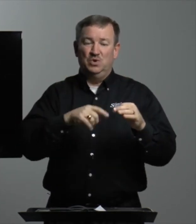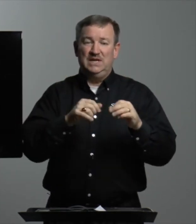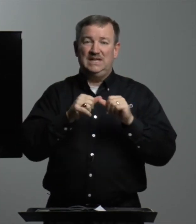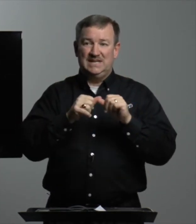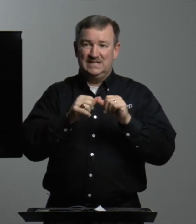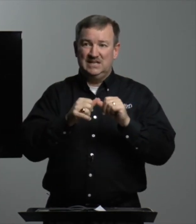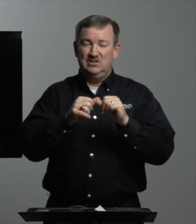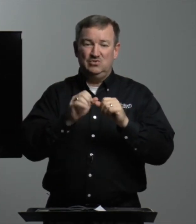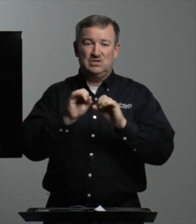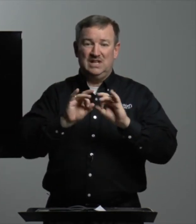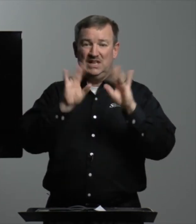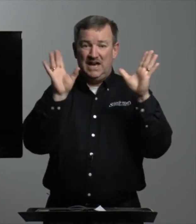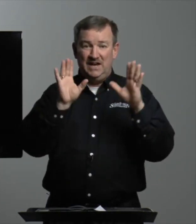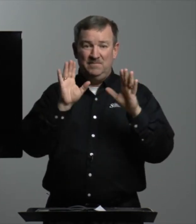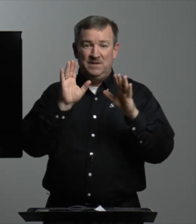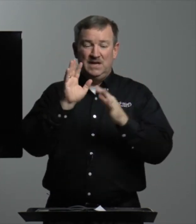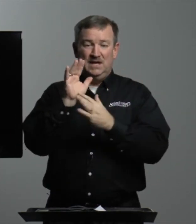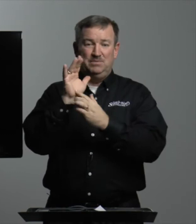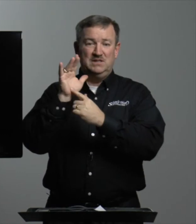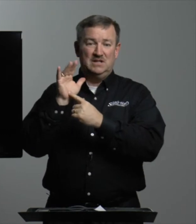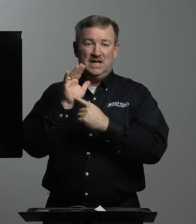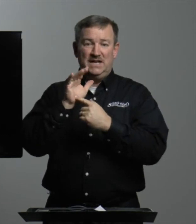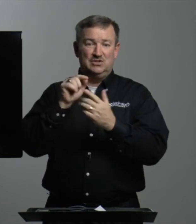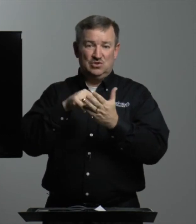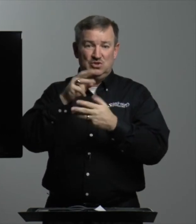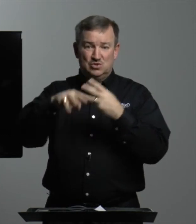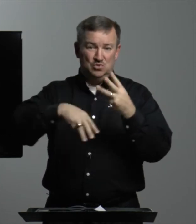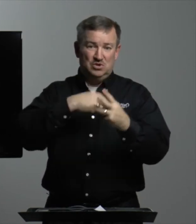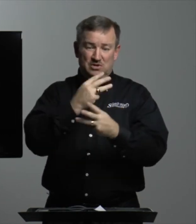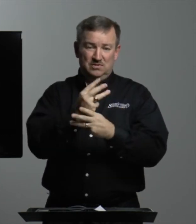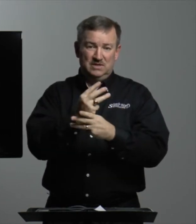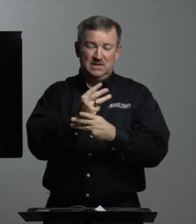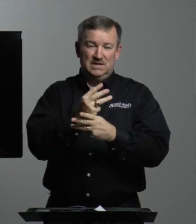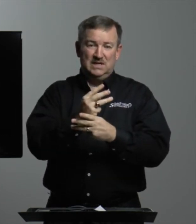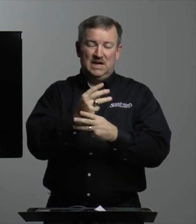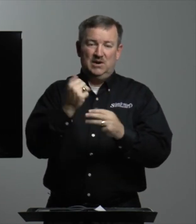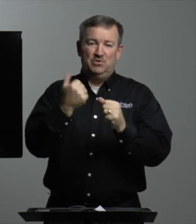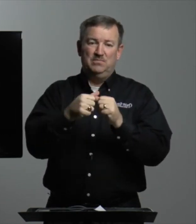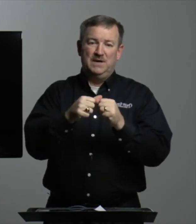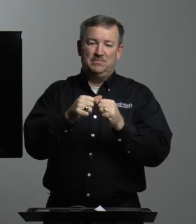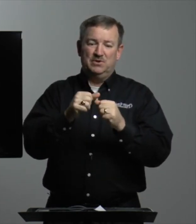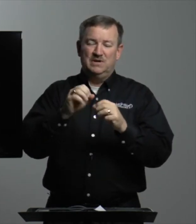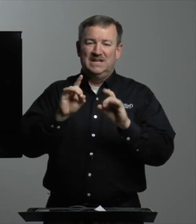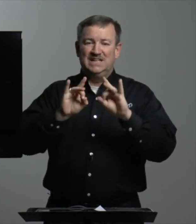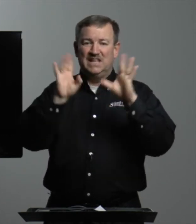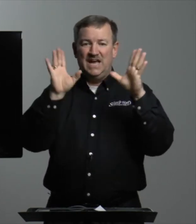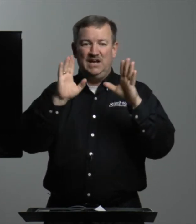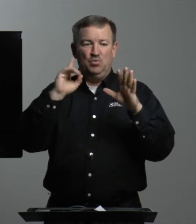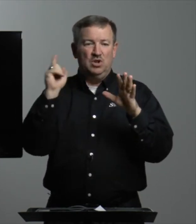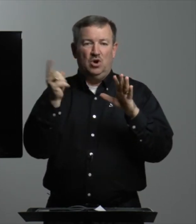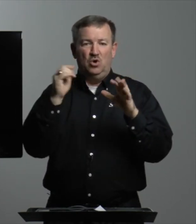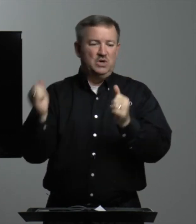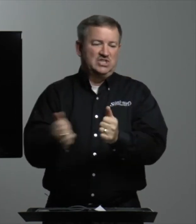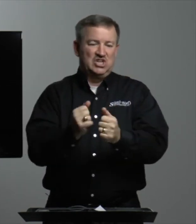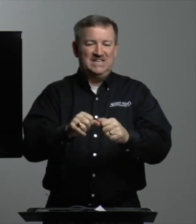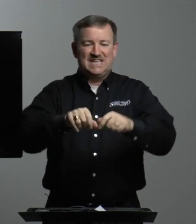we continue to light and be the light to this world. Remember, light will always chase